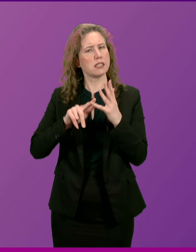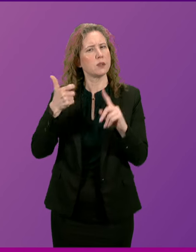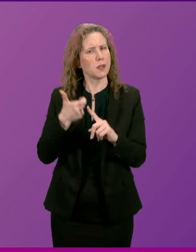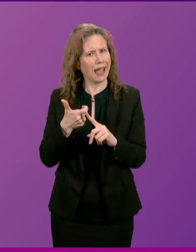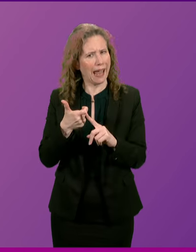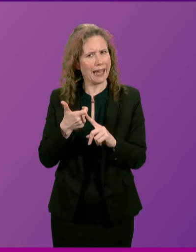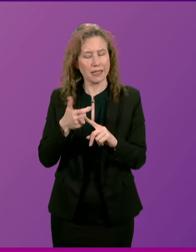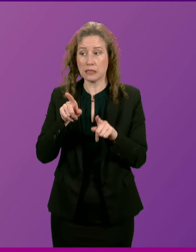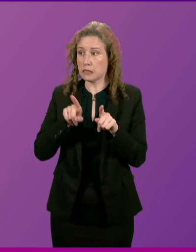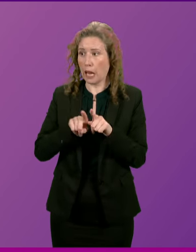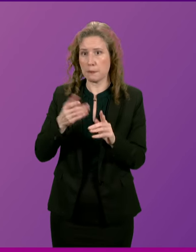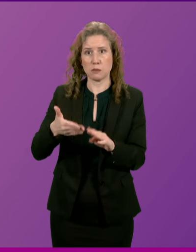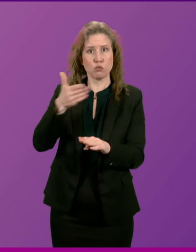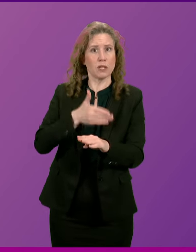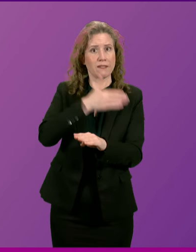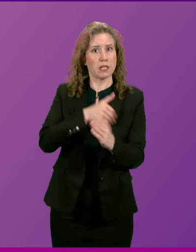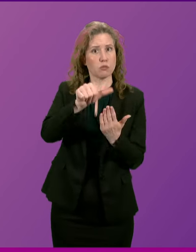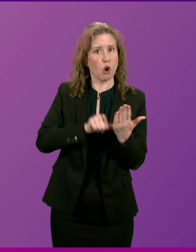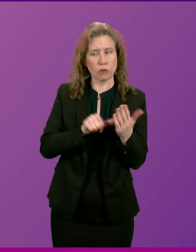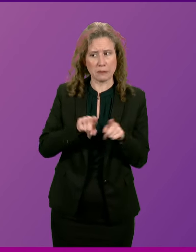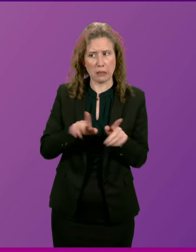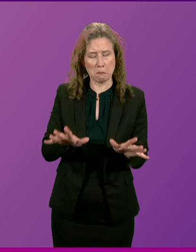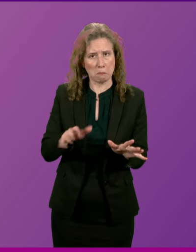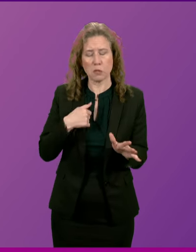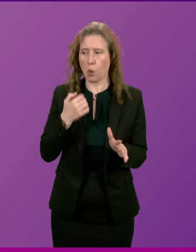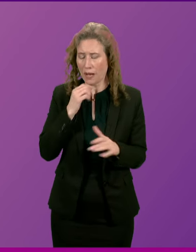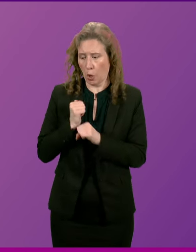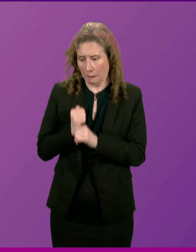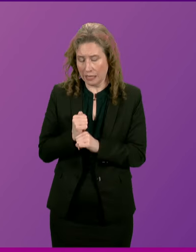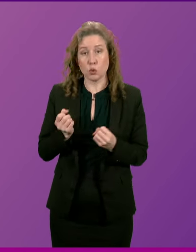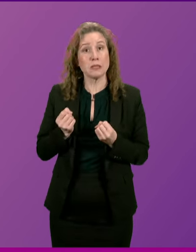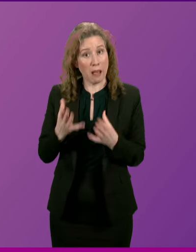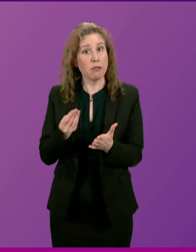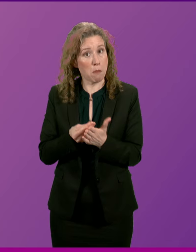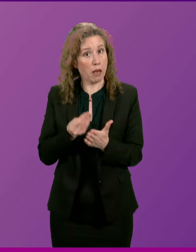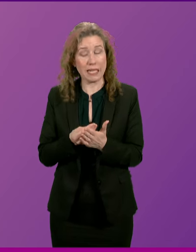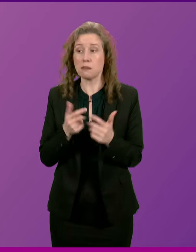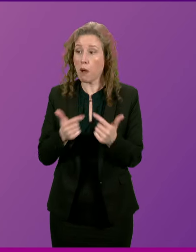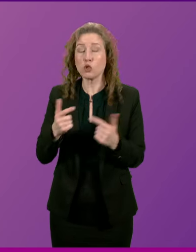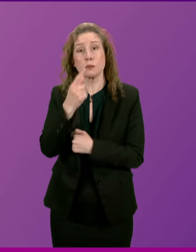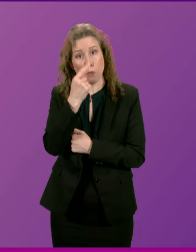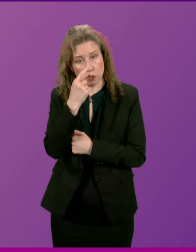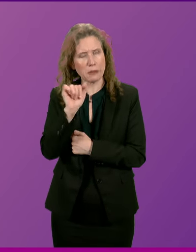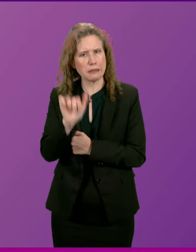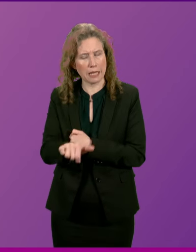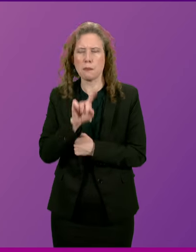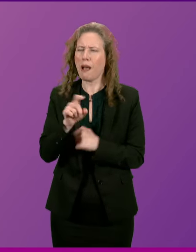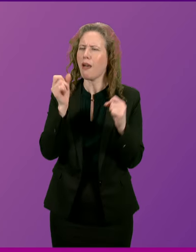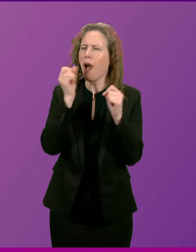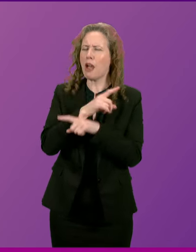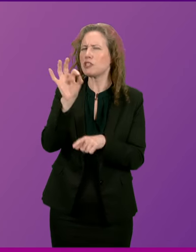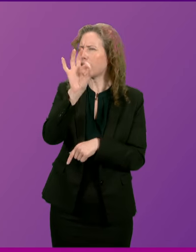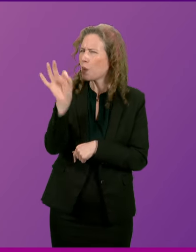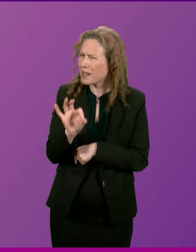indeed from previous programmes. So our commitment is to spend as much of the money as possible. And of course, the irony of the